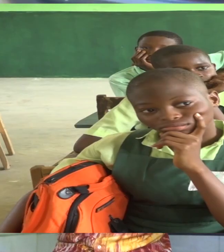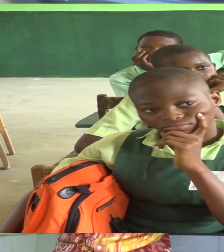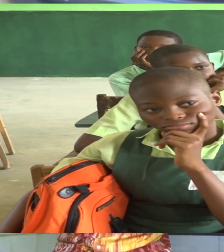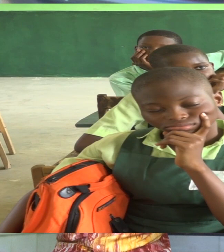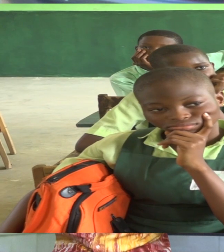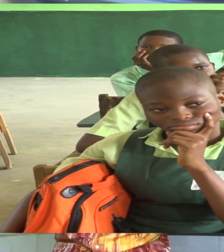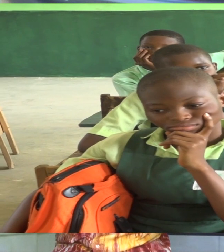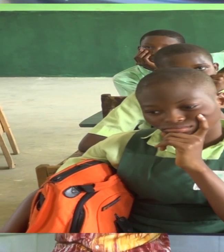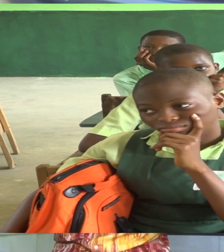turnout of students.